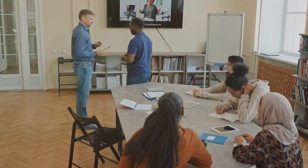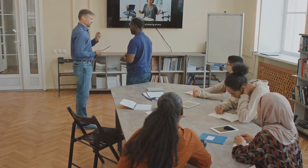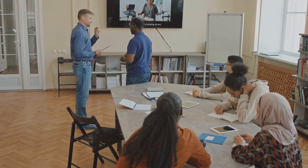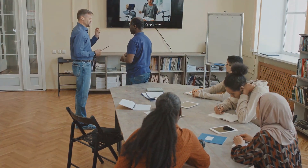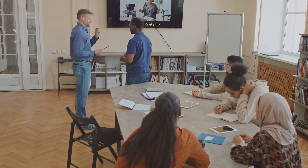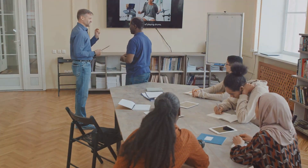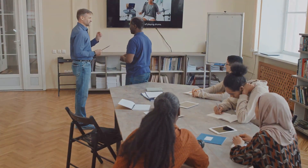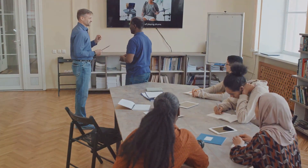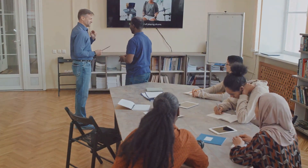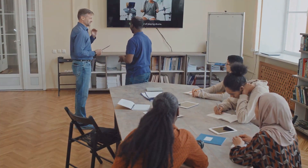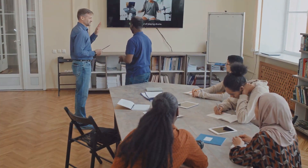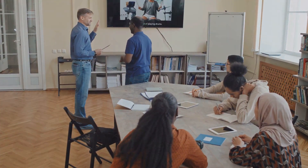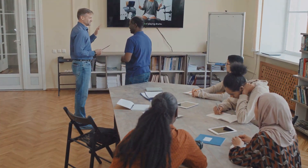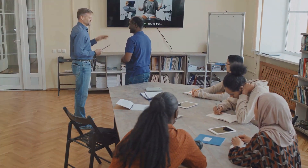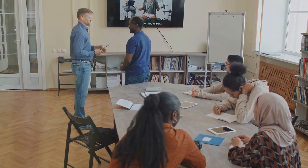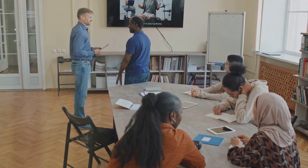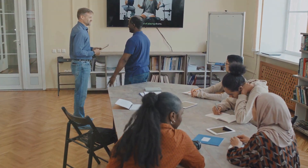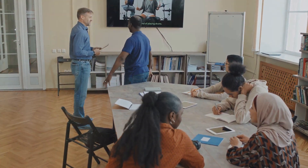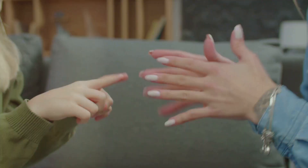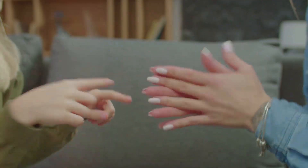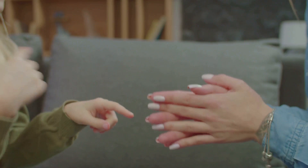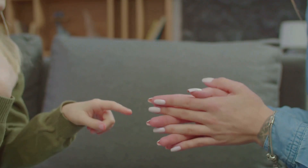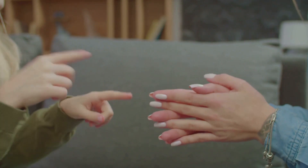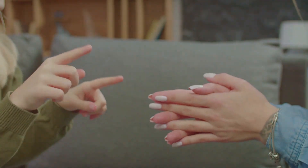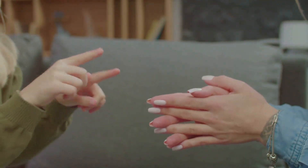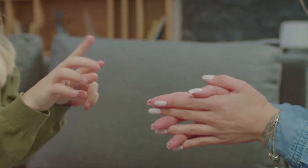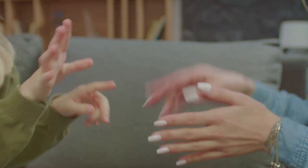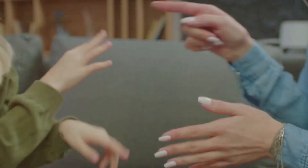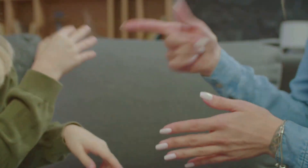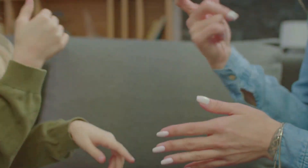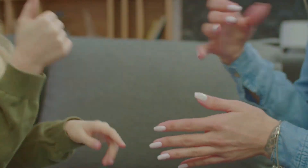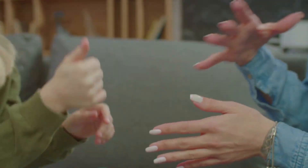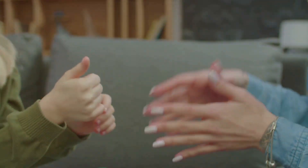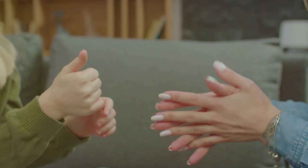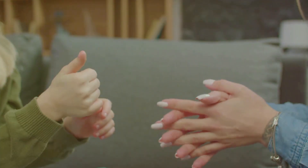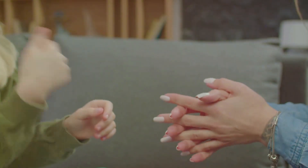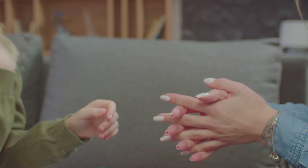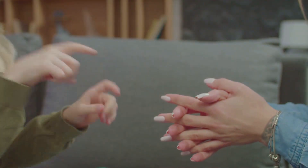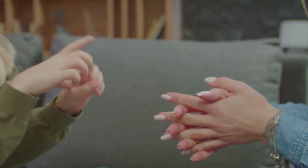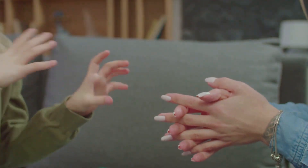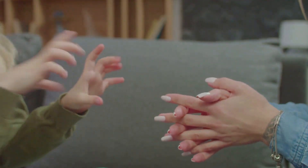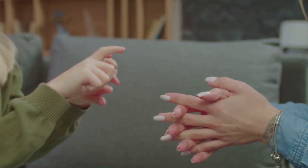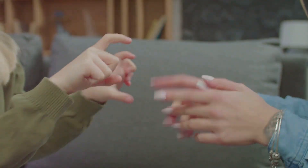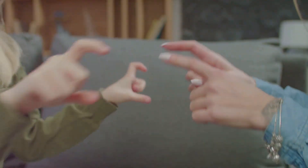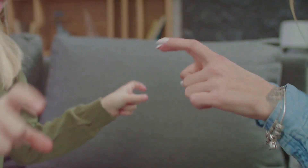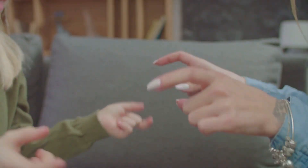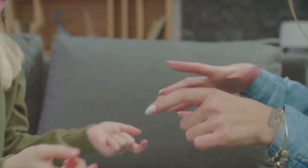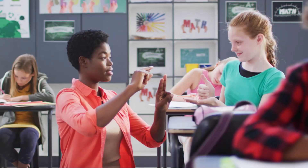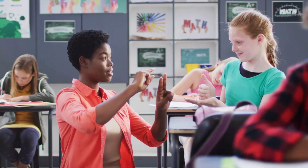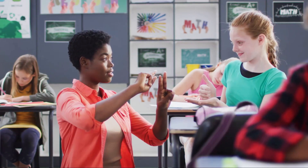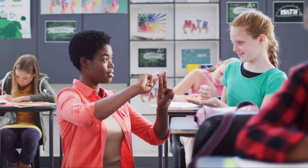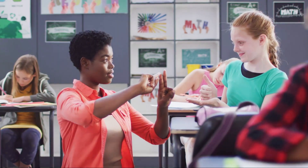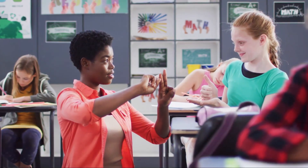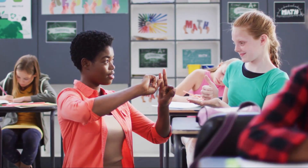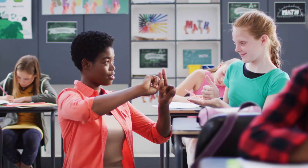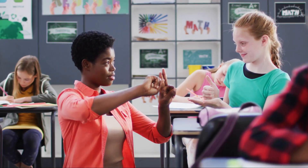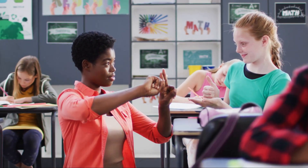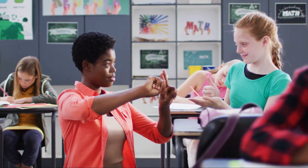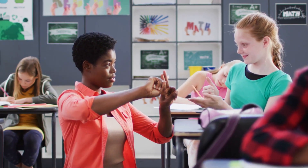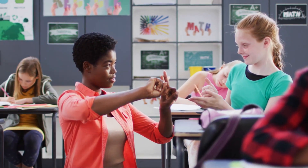ensuring proficiency in all three languages. Just as in any field of interpreting, fluency is not enough. Trilingual interpreters must